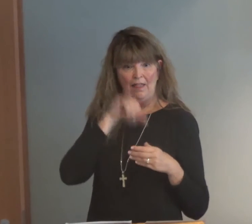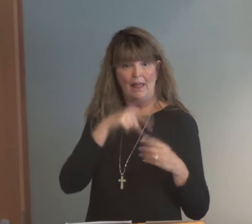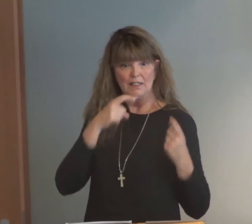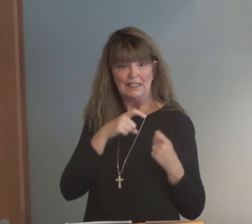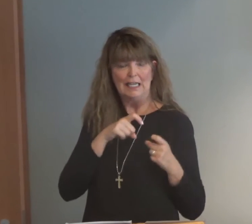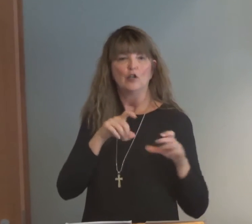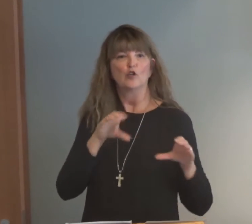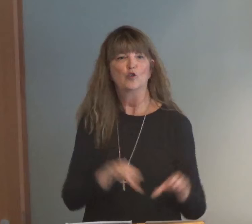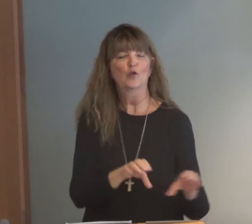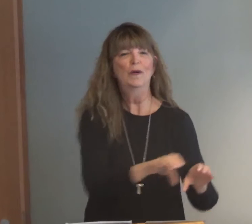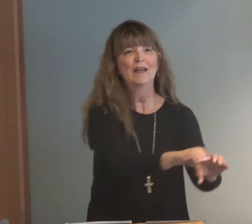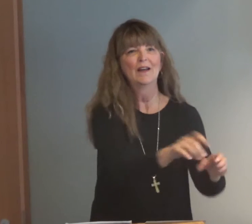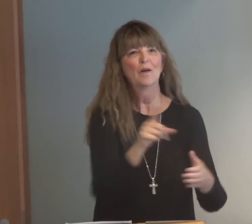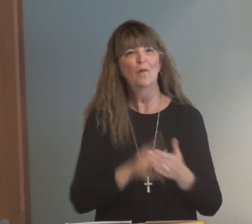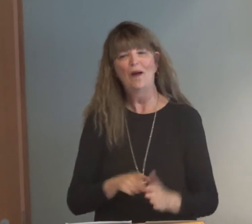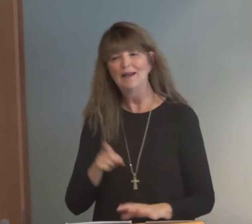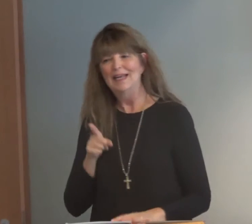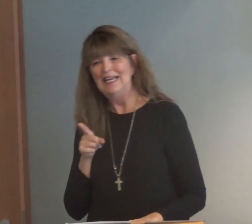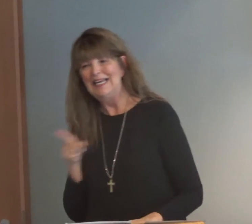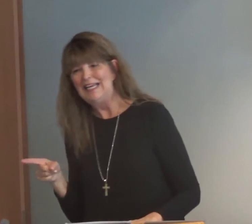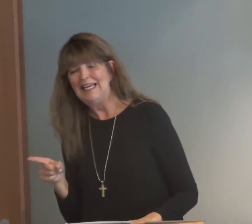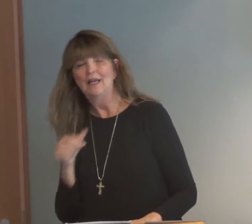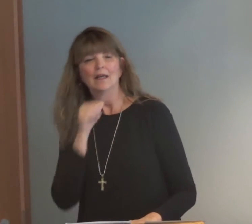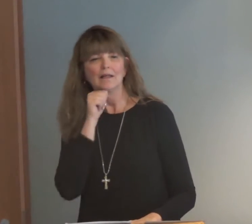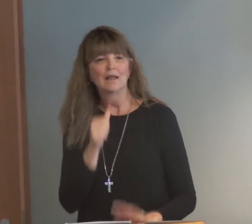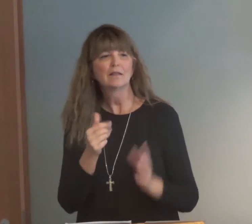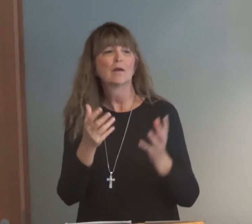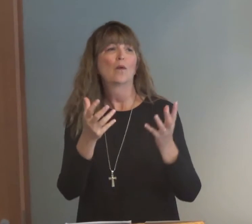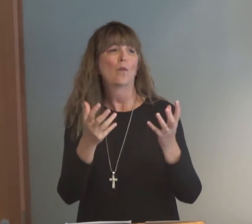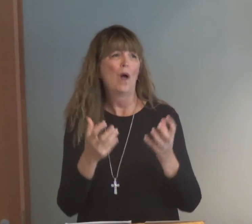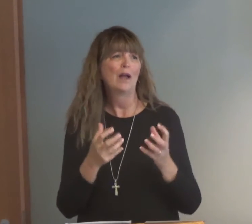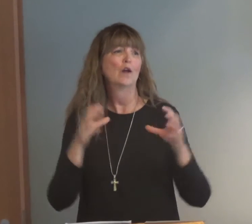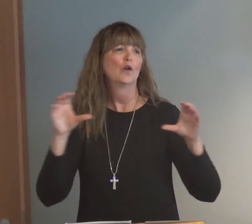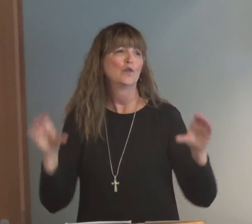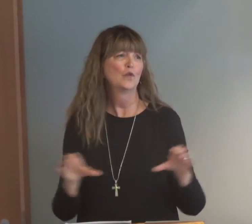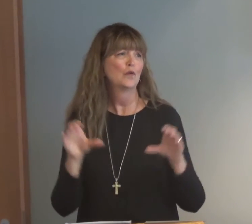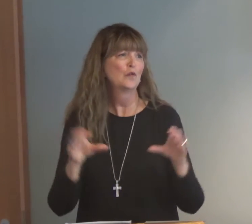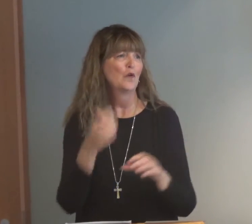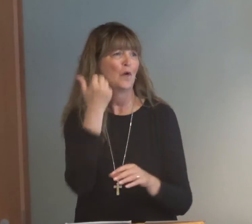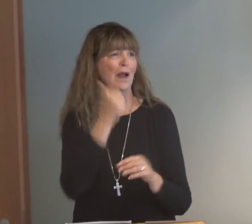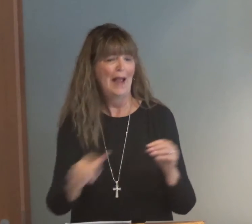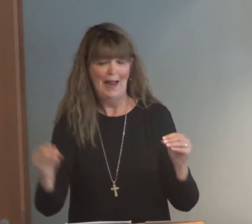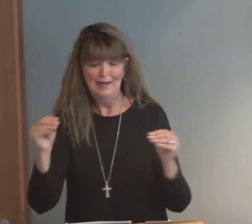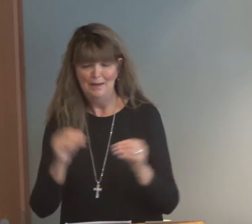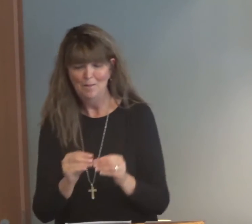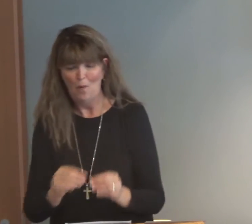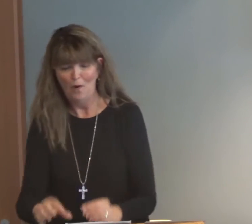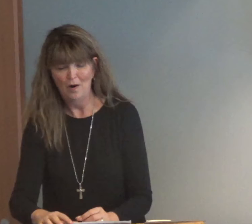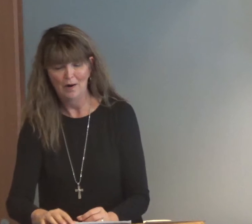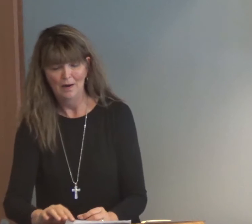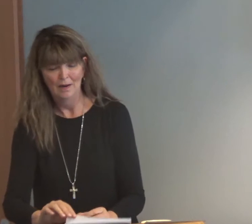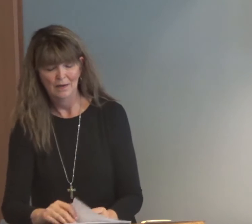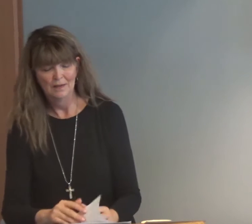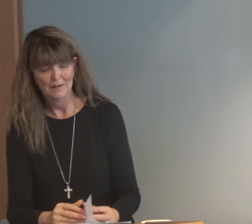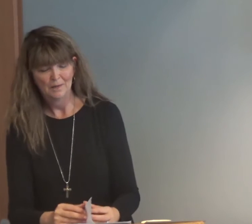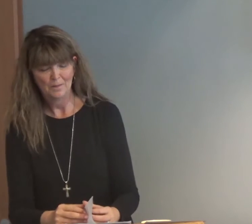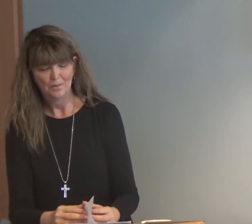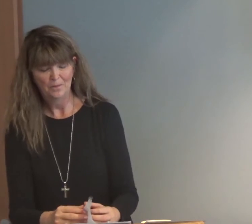was still getting into him. And that's what was doing, what he did not want to do any longer, it was